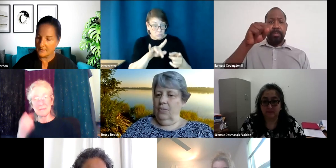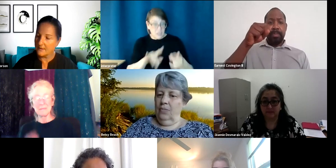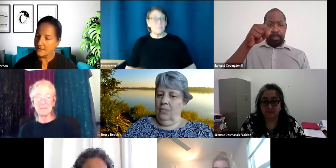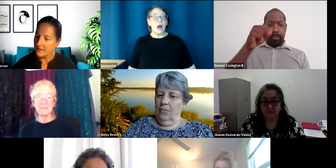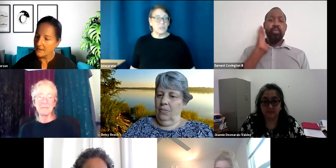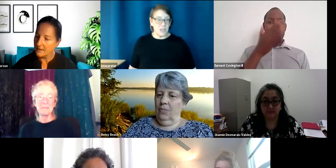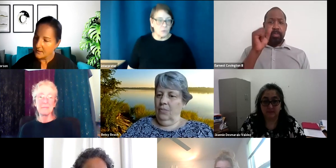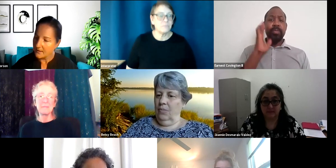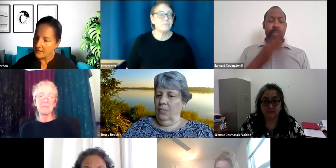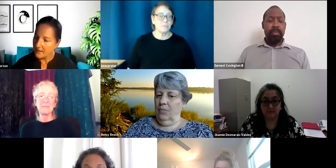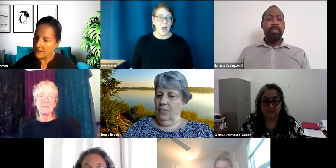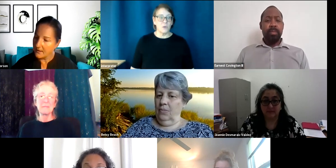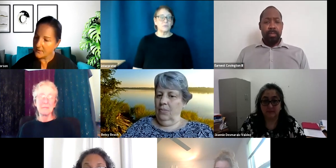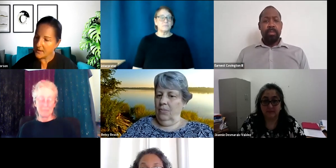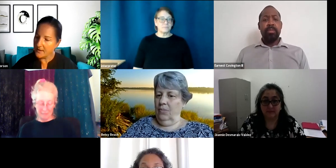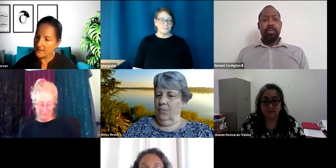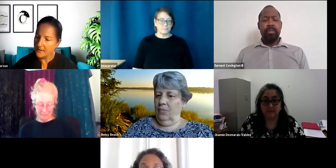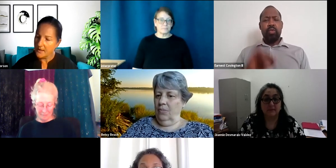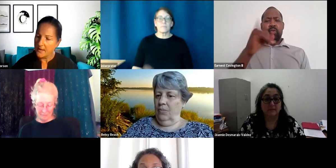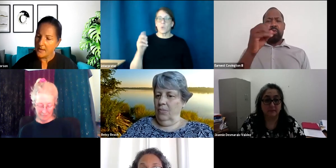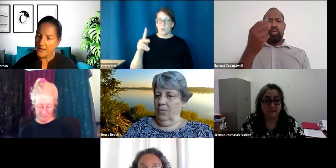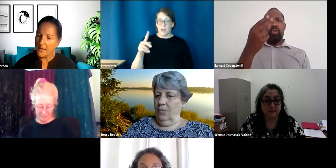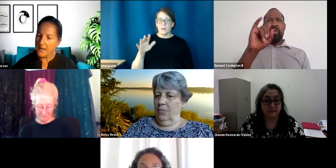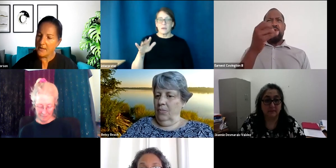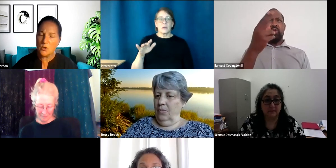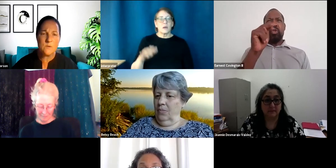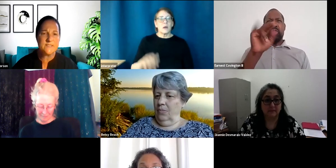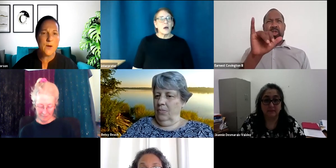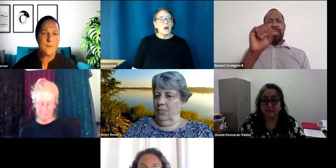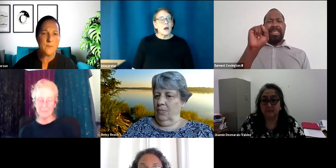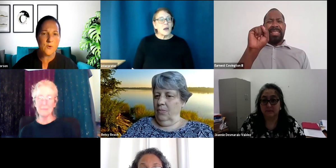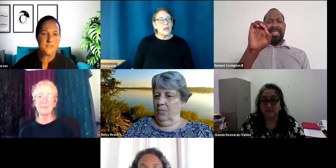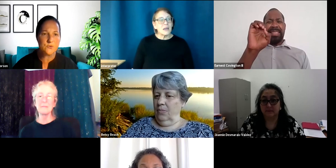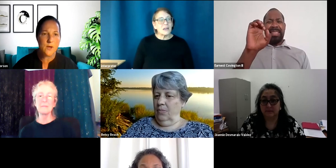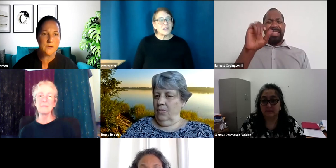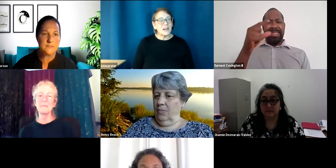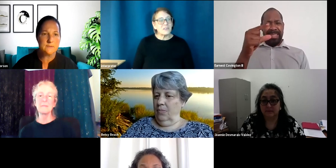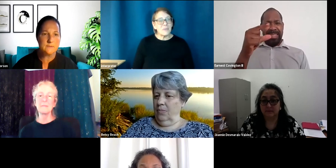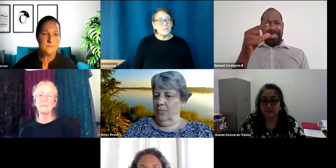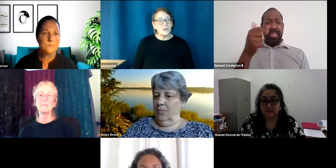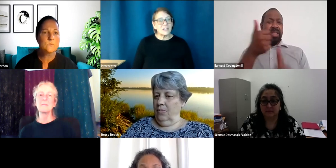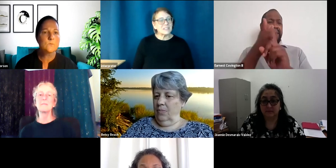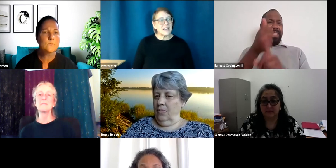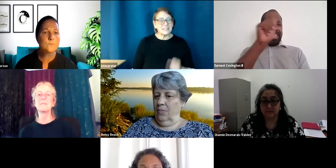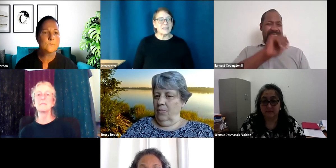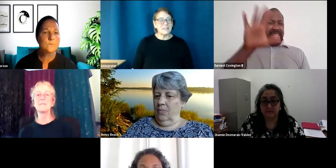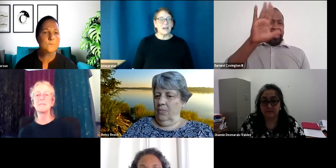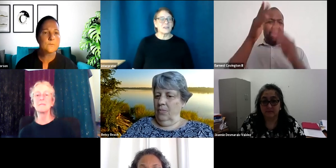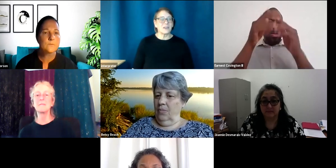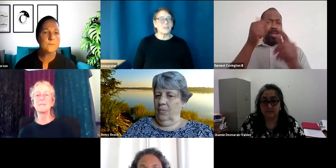Yep, I'll reach out. I will. Okay. And who is the pop up restaurant? gotta remember his last name. I don't know.